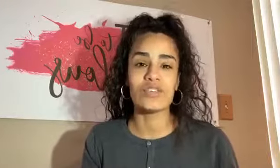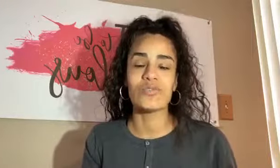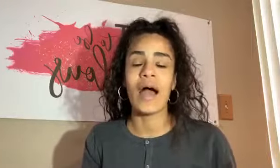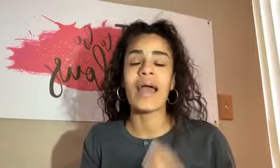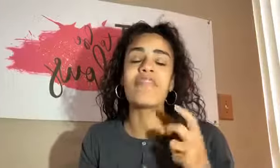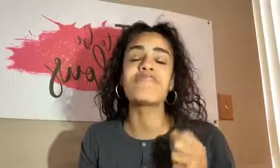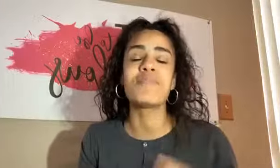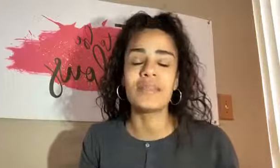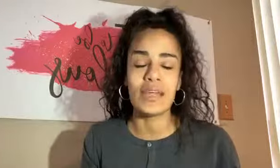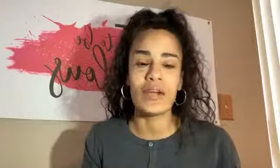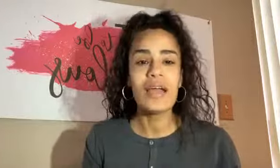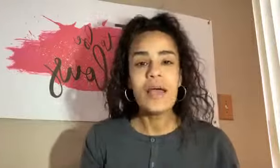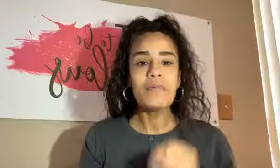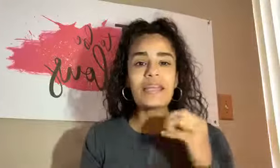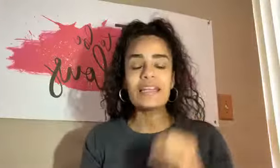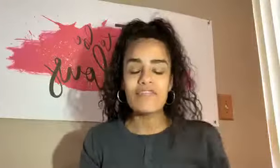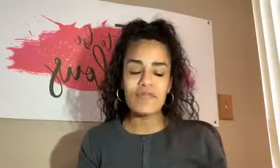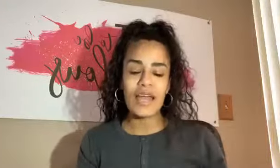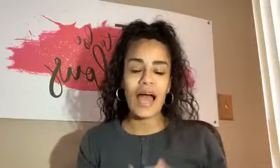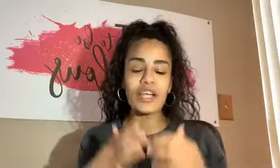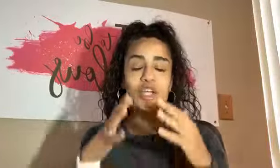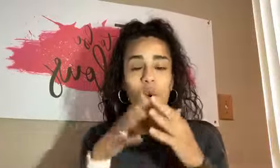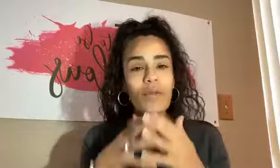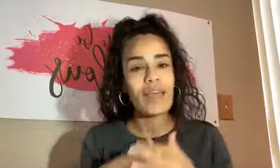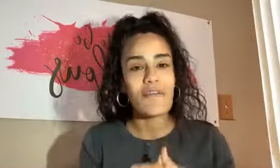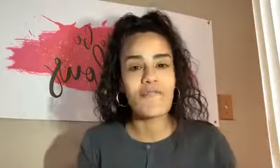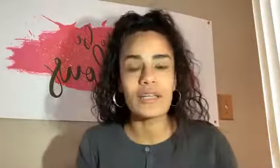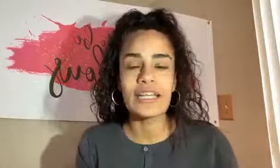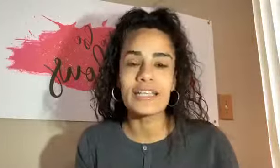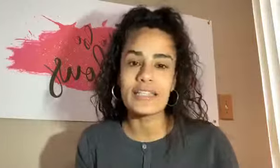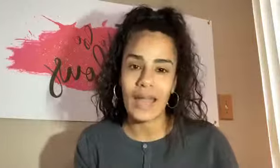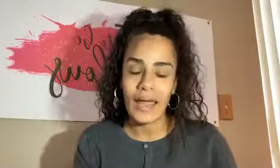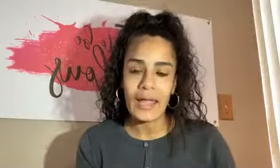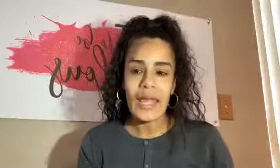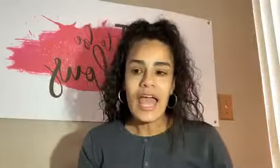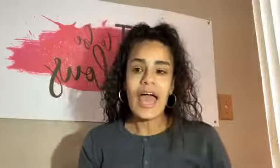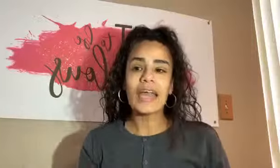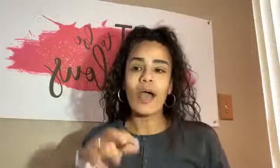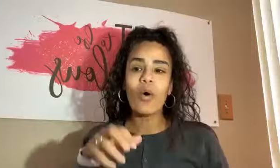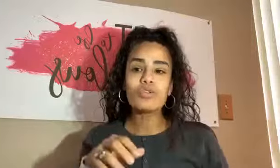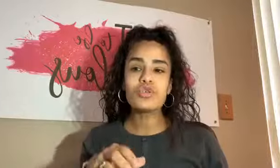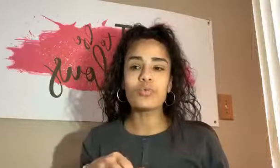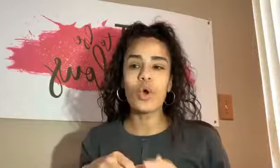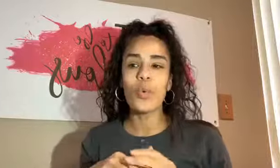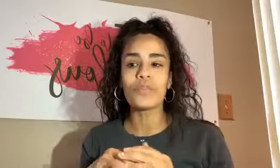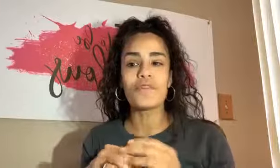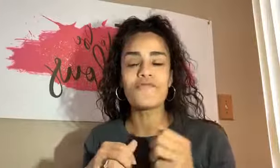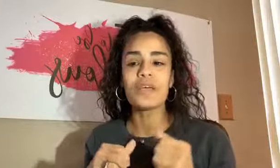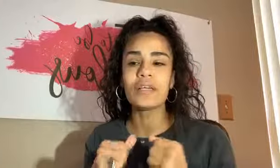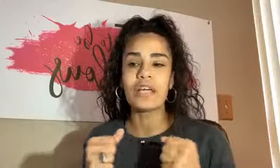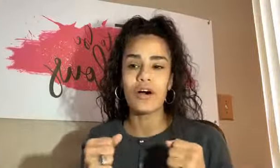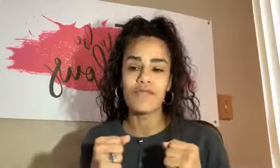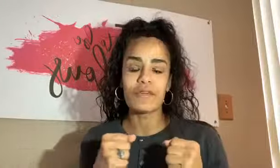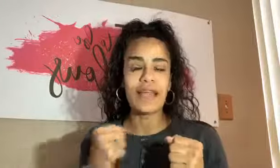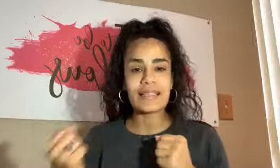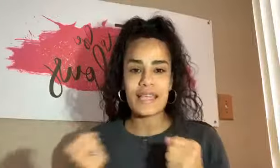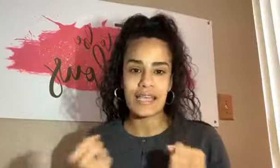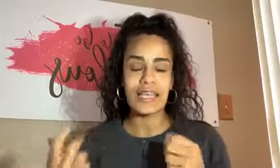you. I have been there. Believe me, I know what that feeling is like. And I also know what the feeling of not taking